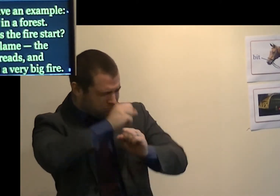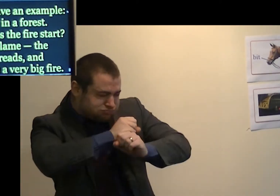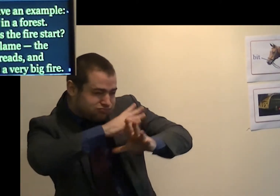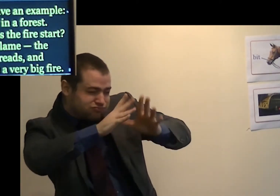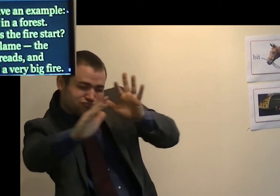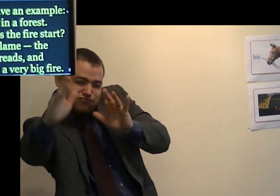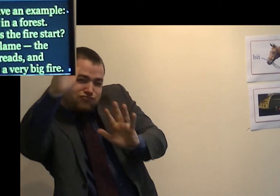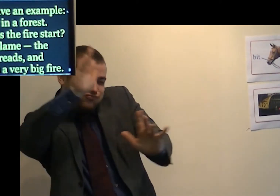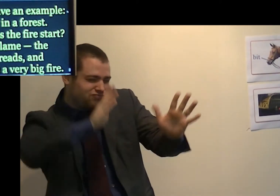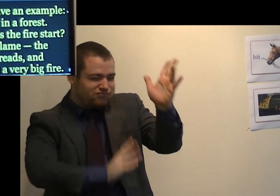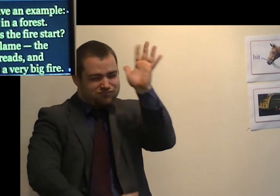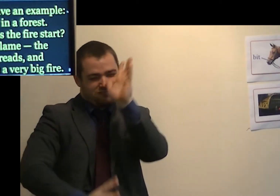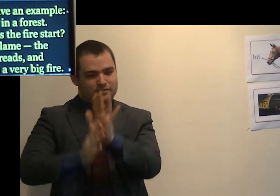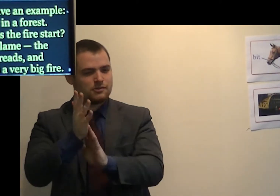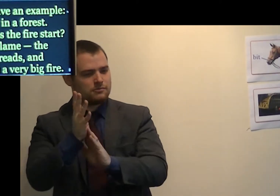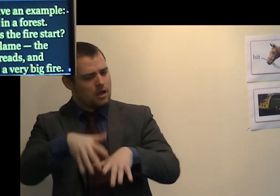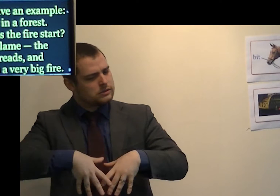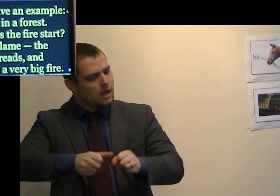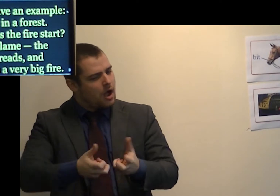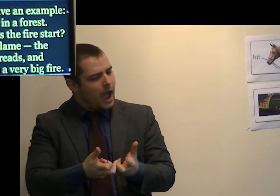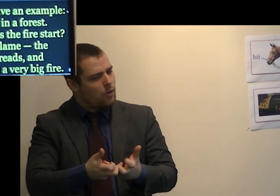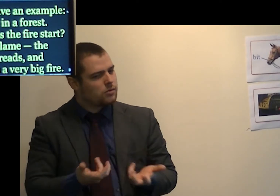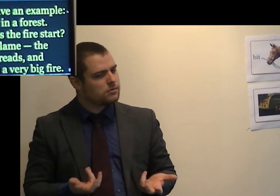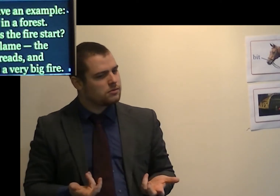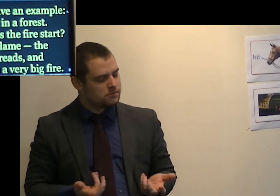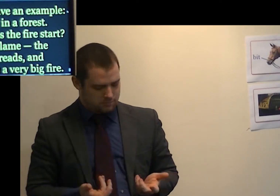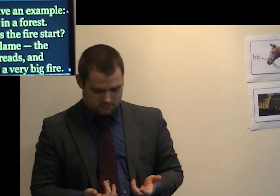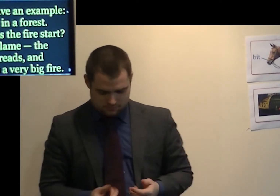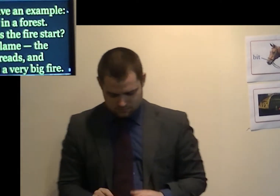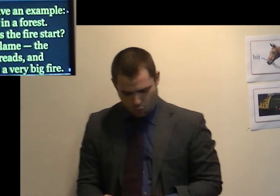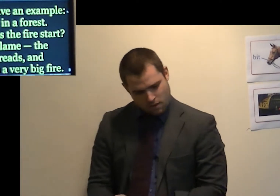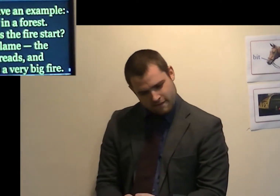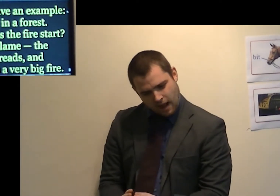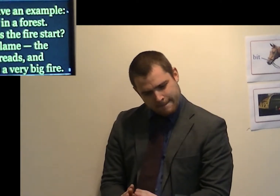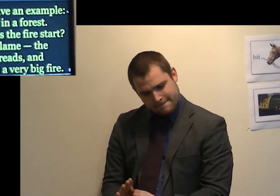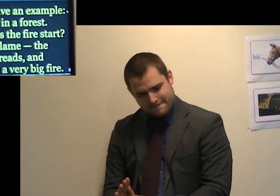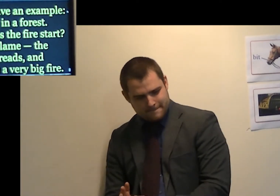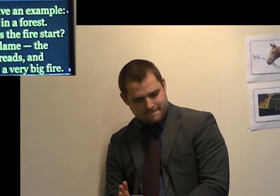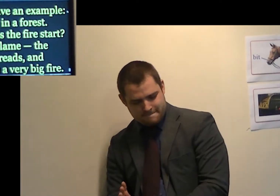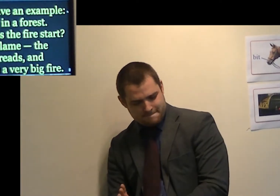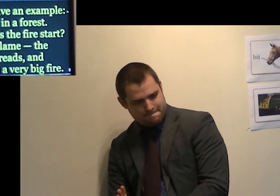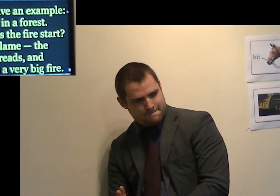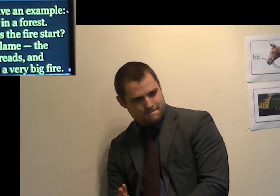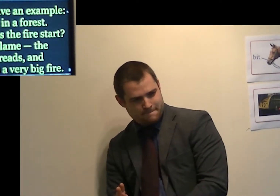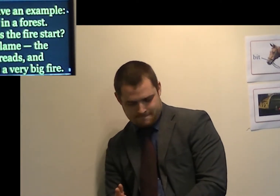did the fire start? A small flame. The flame spreads